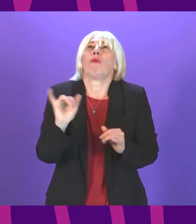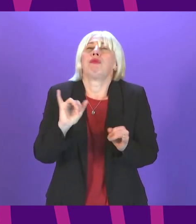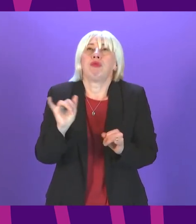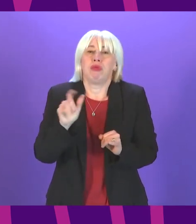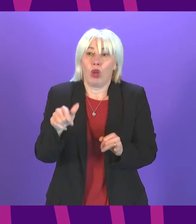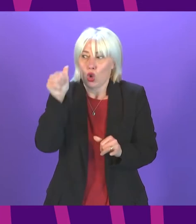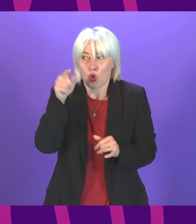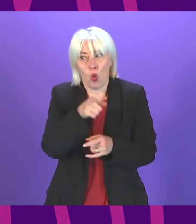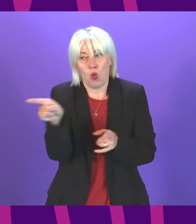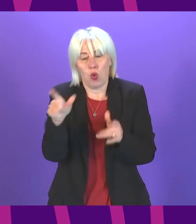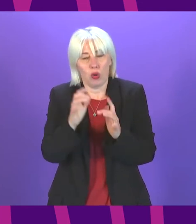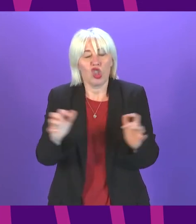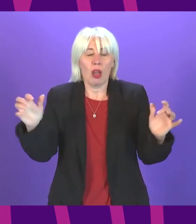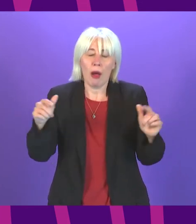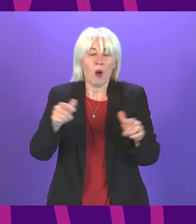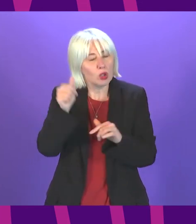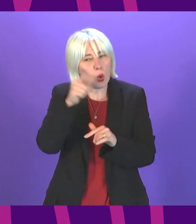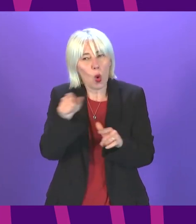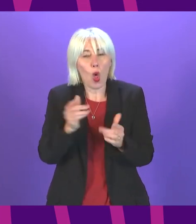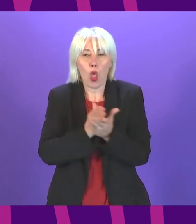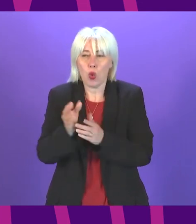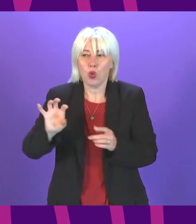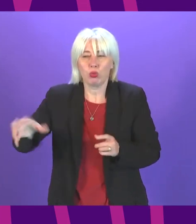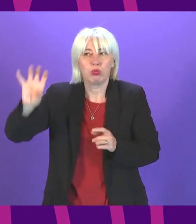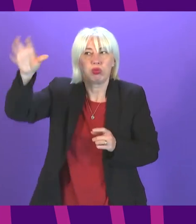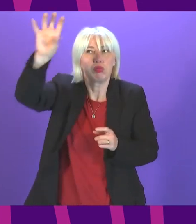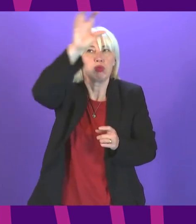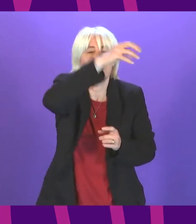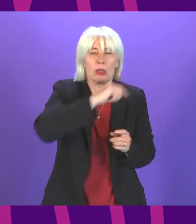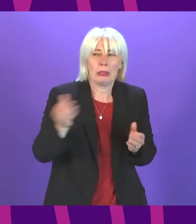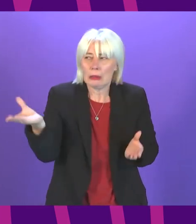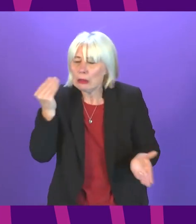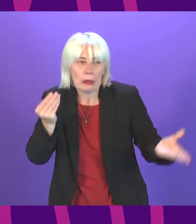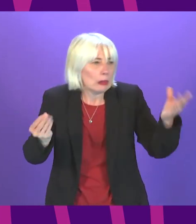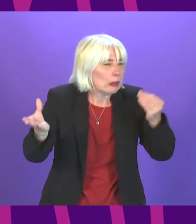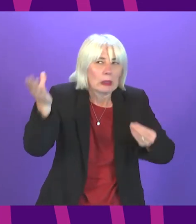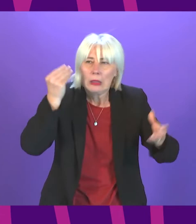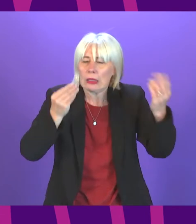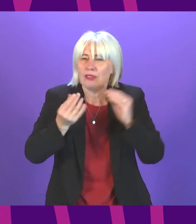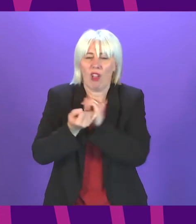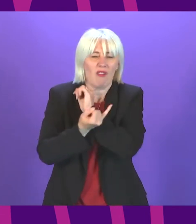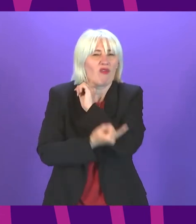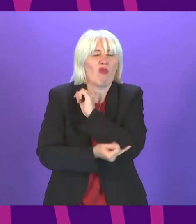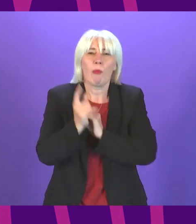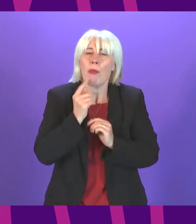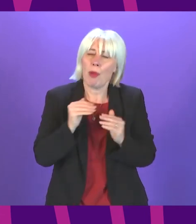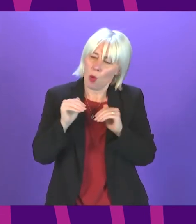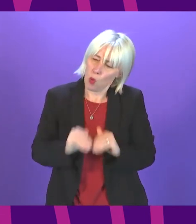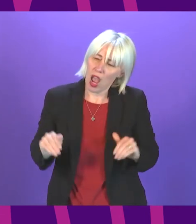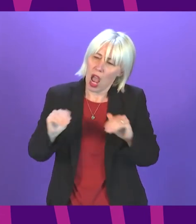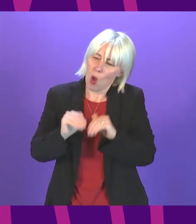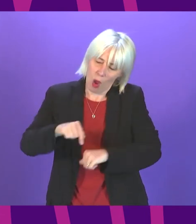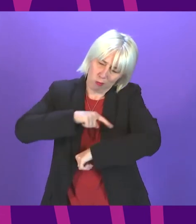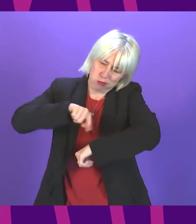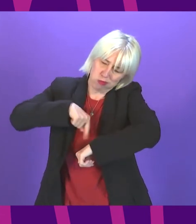many in this chamber will be aware of through their constituents we are hearing cases of vulnerable people waiting hours and end for ambulances